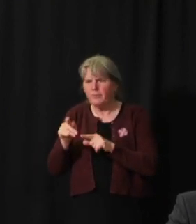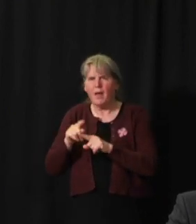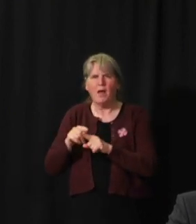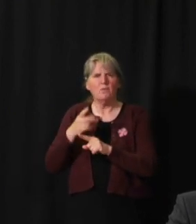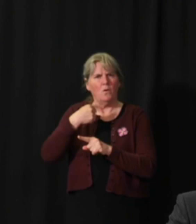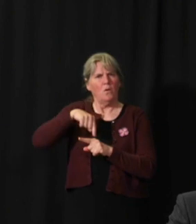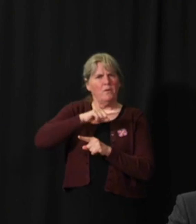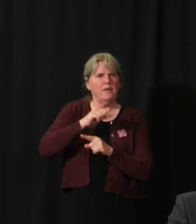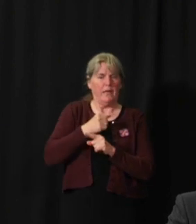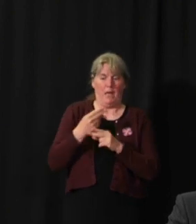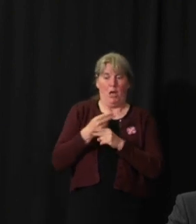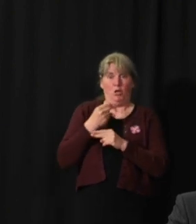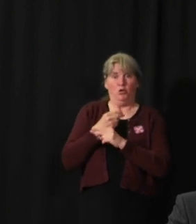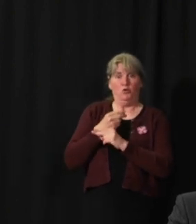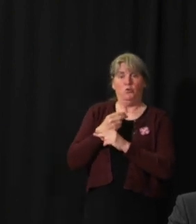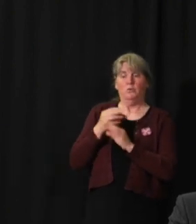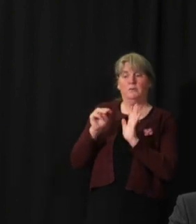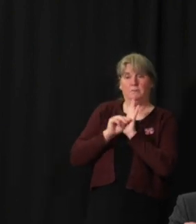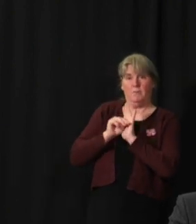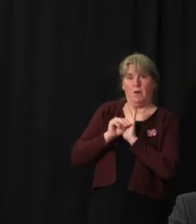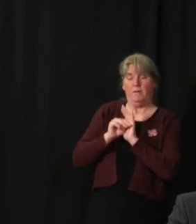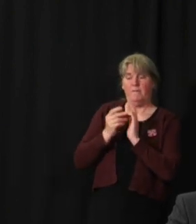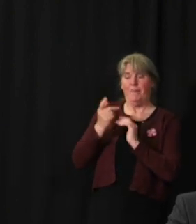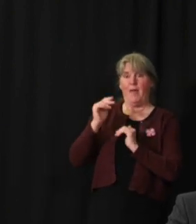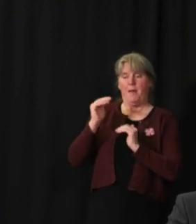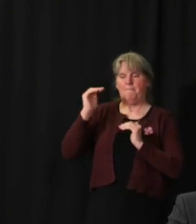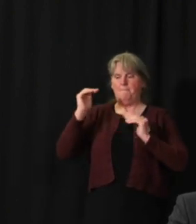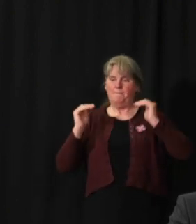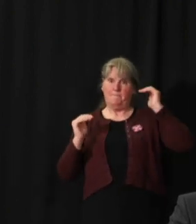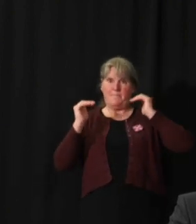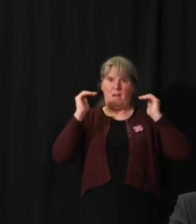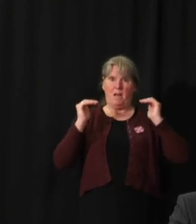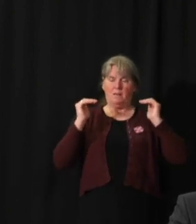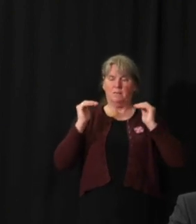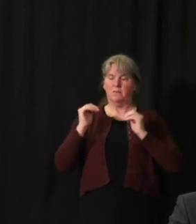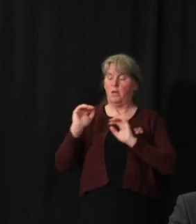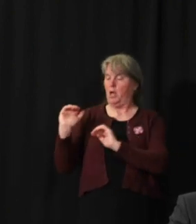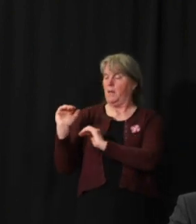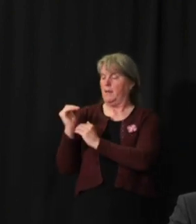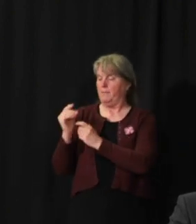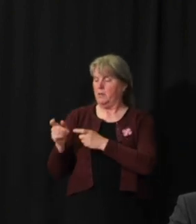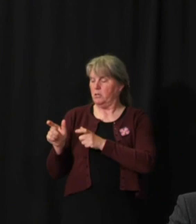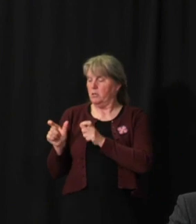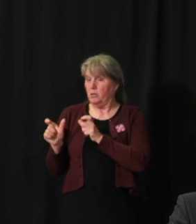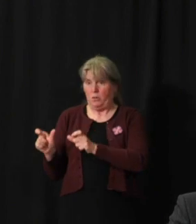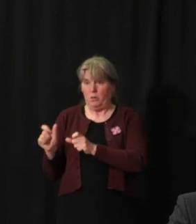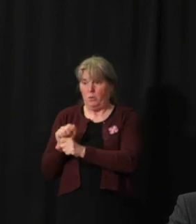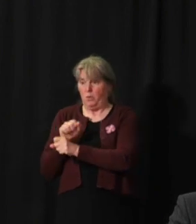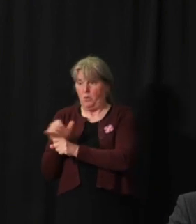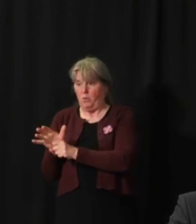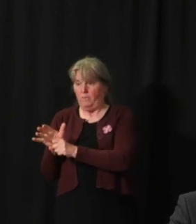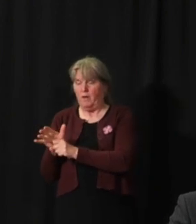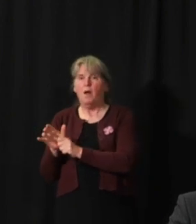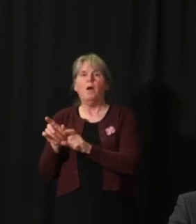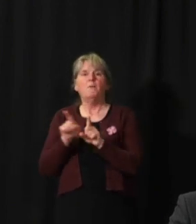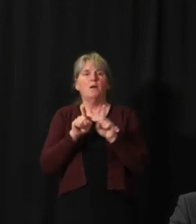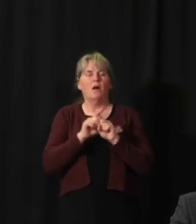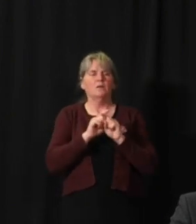be able to use modeling to help us balance COVID prevention with prevention of unintended consequences.